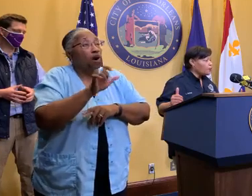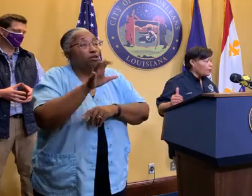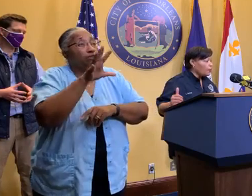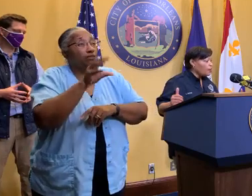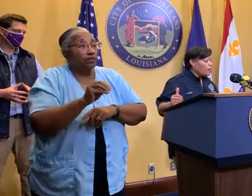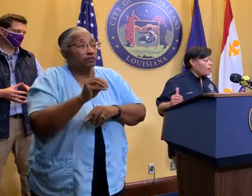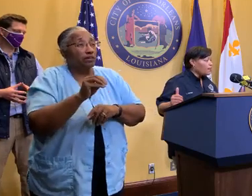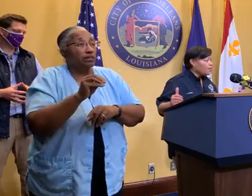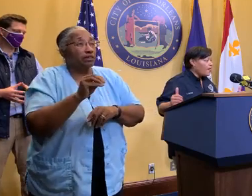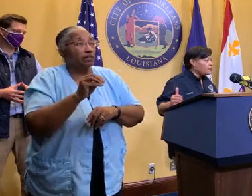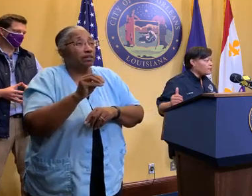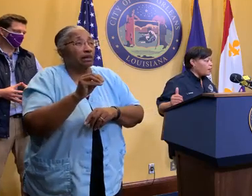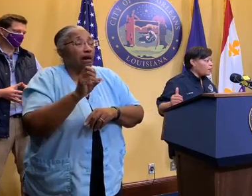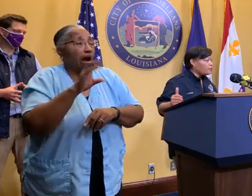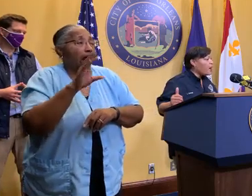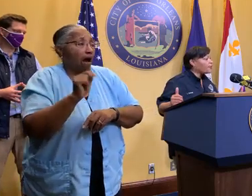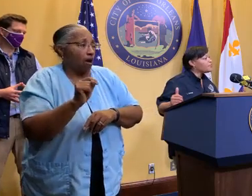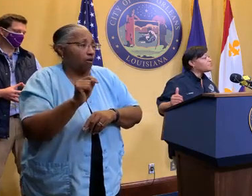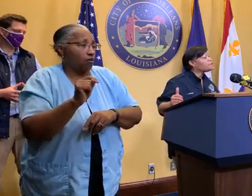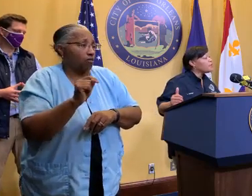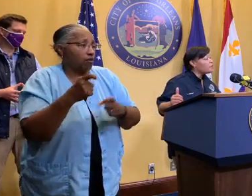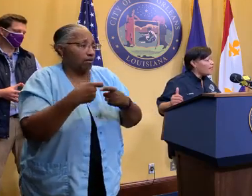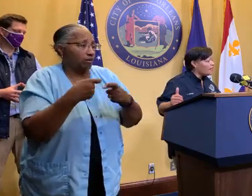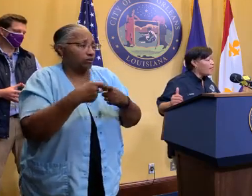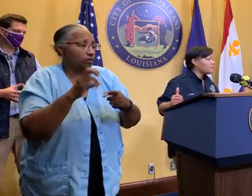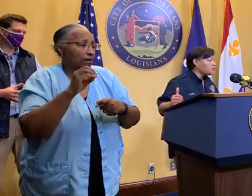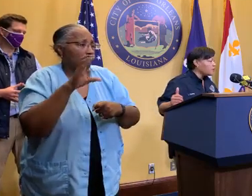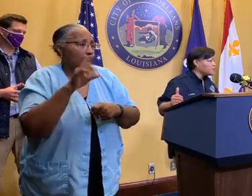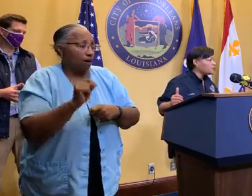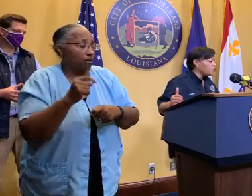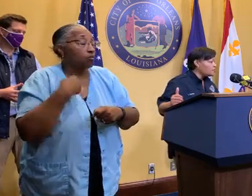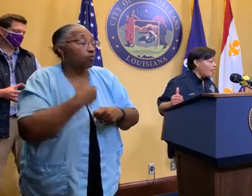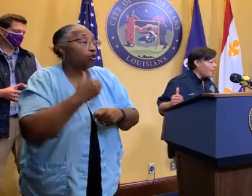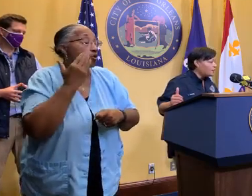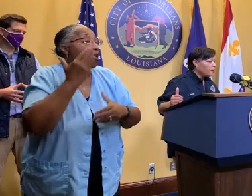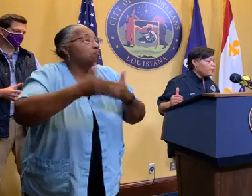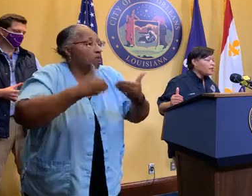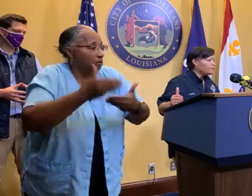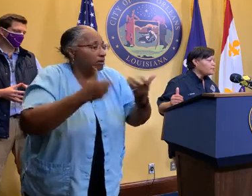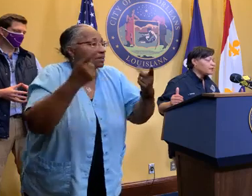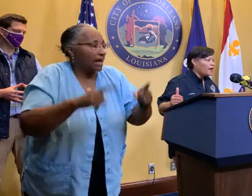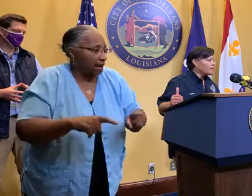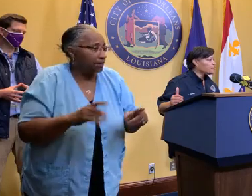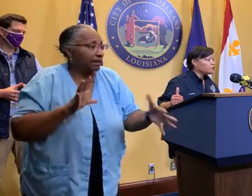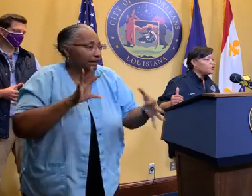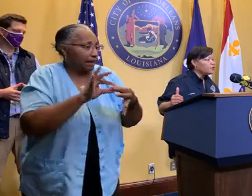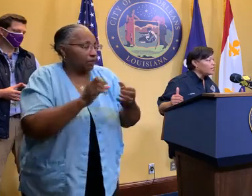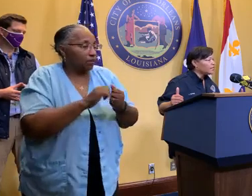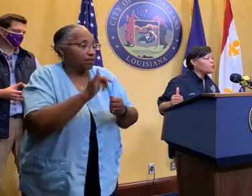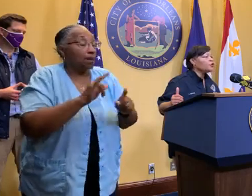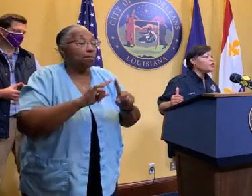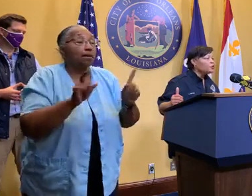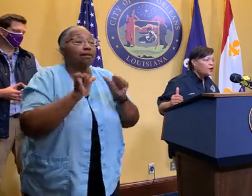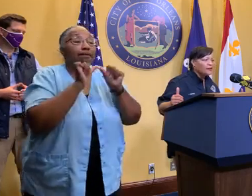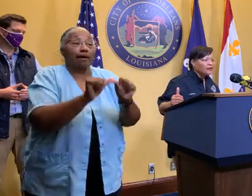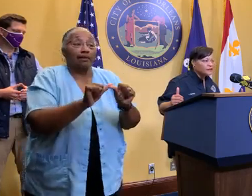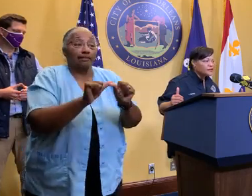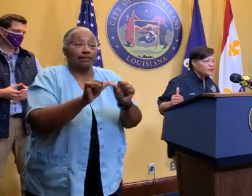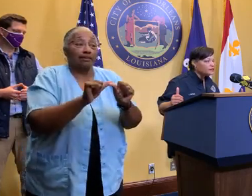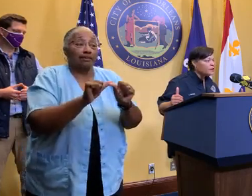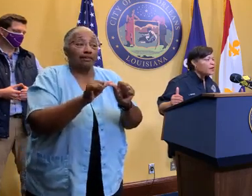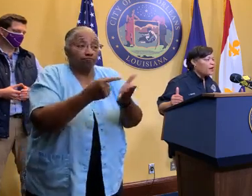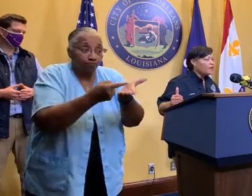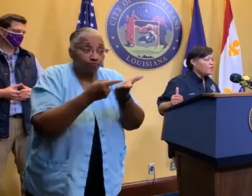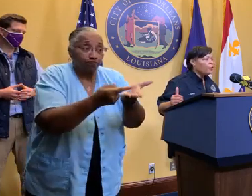also know that progress is being made as it relates to that. But constant communication, we knew coming